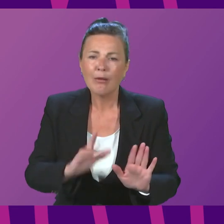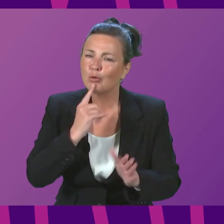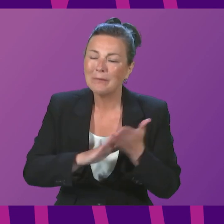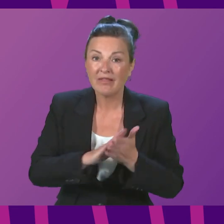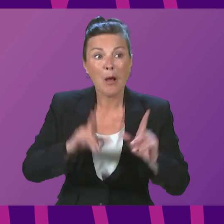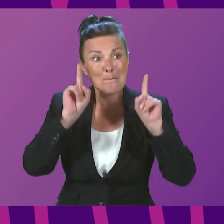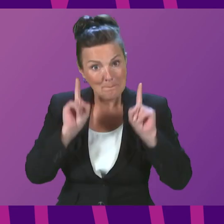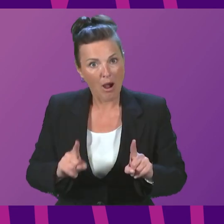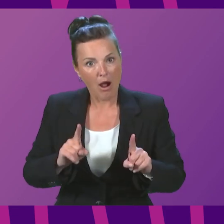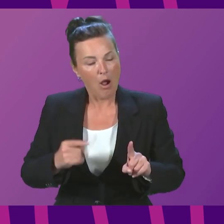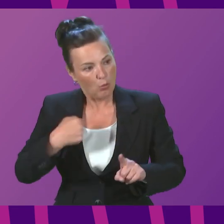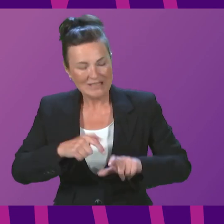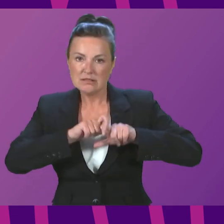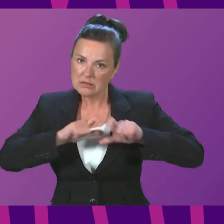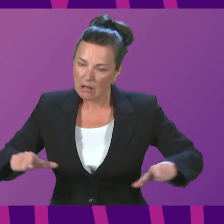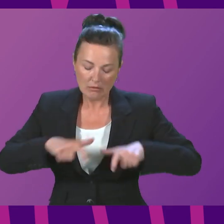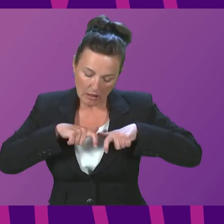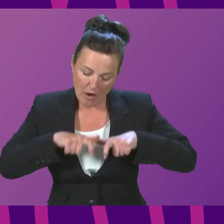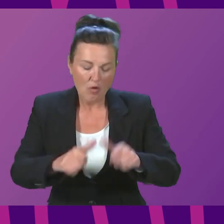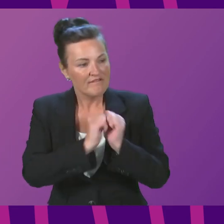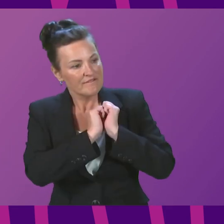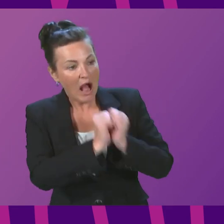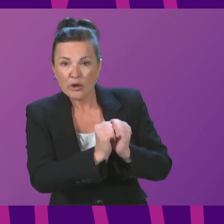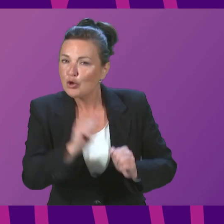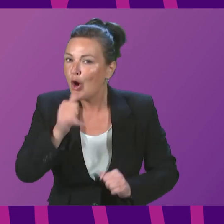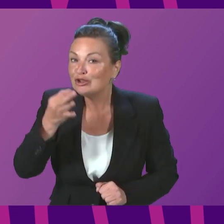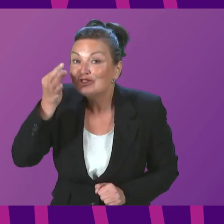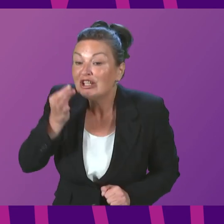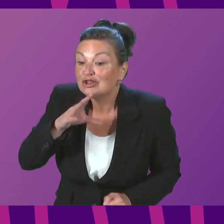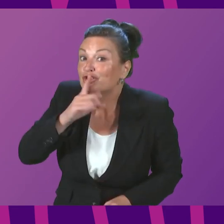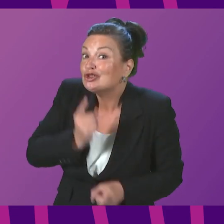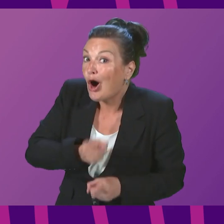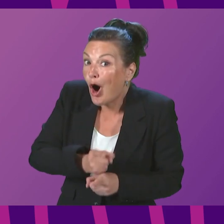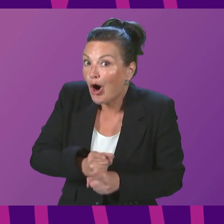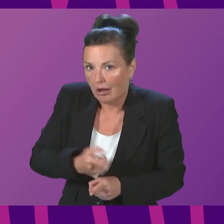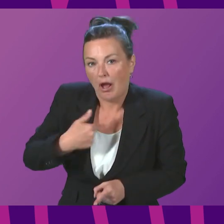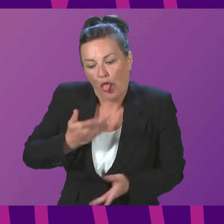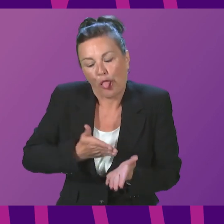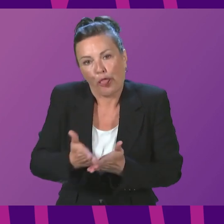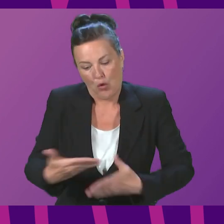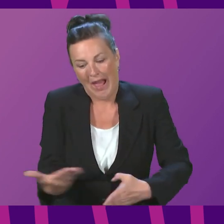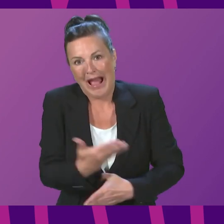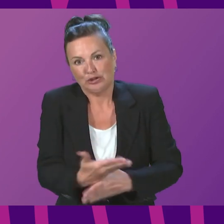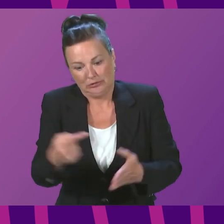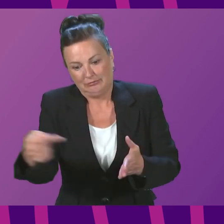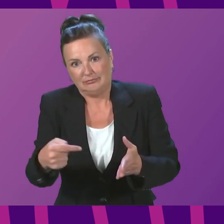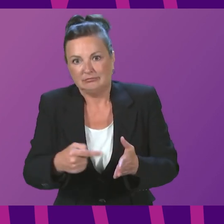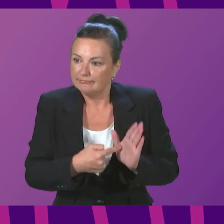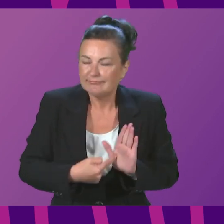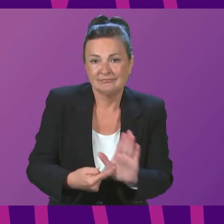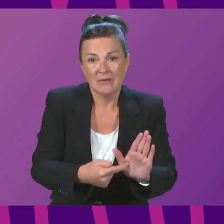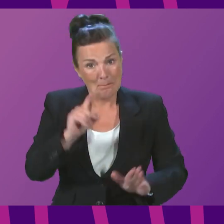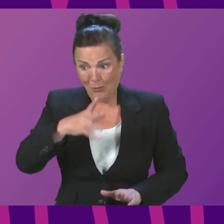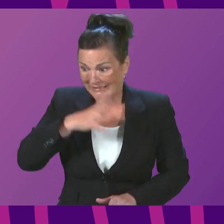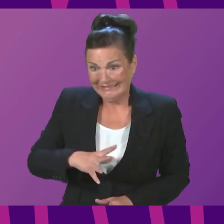worker, but we will continue to value them, not just in rhetoric, but in action. But we need to see action taken on the cost of living to reduce these